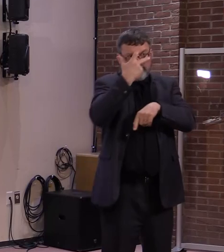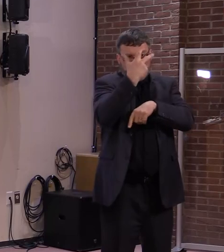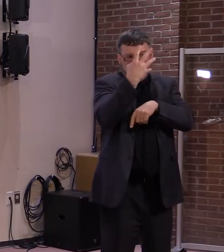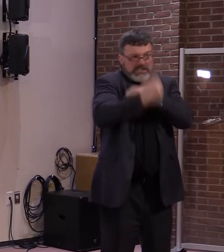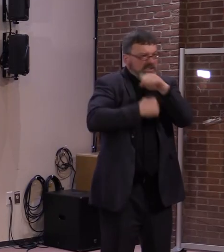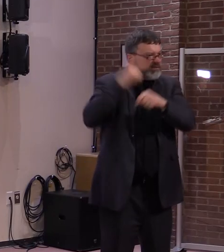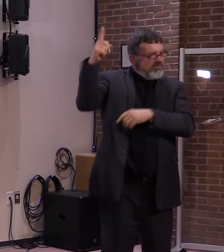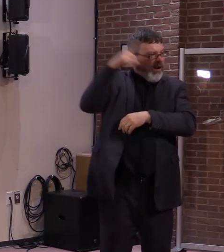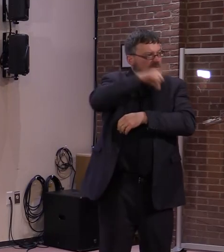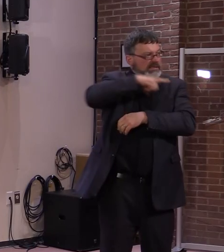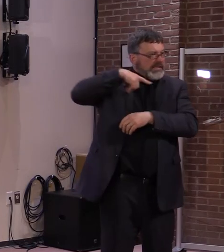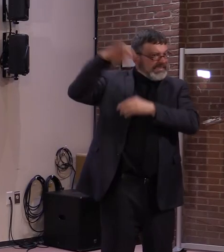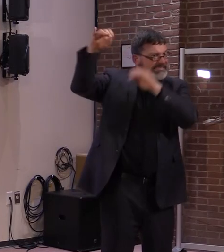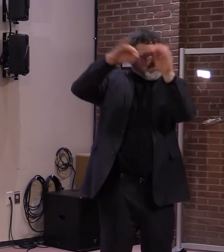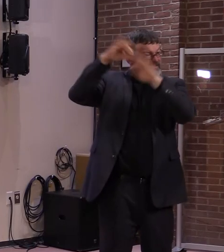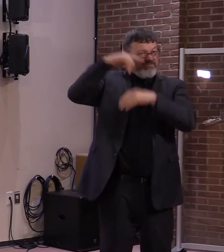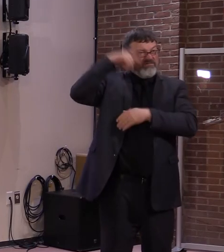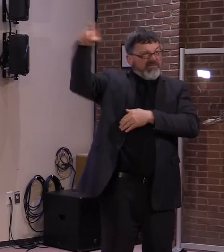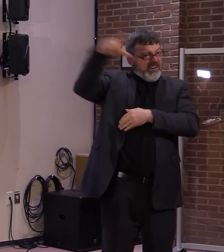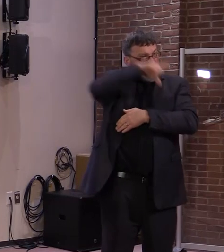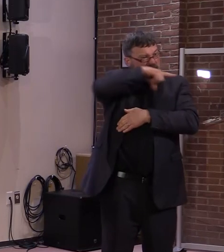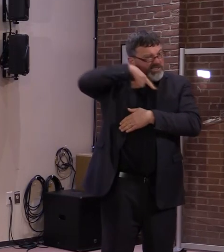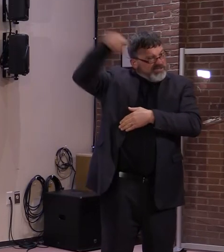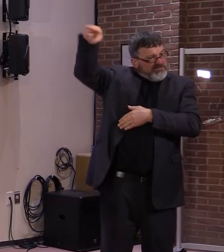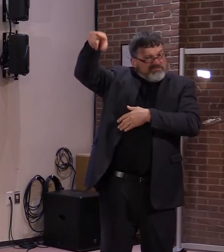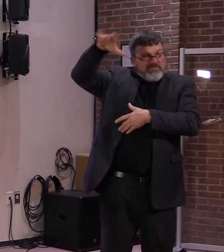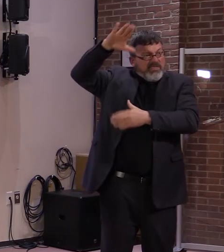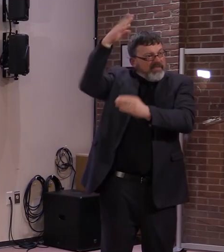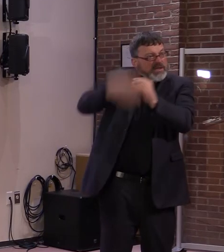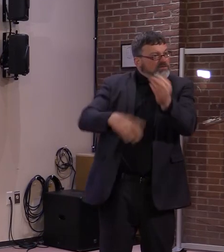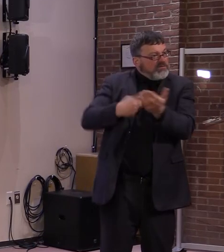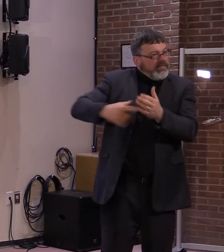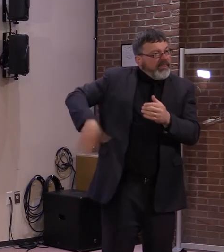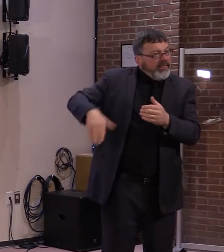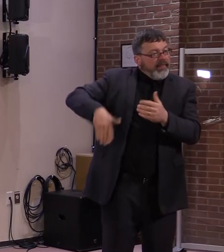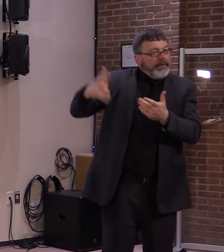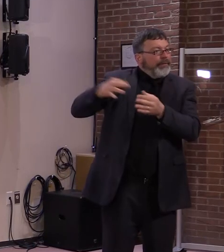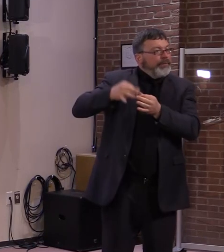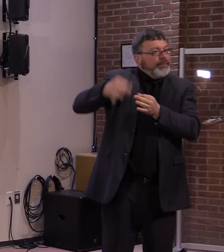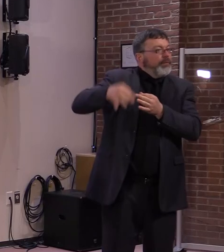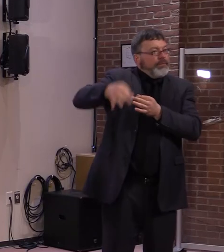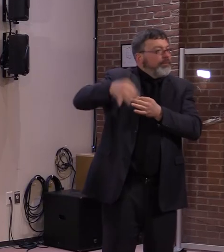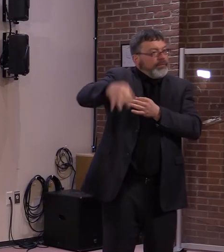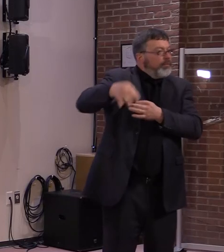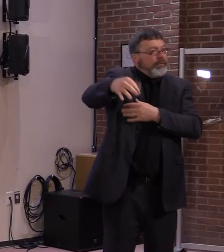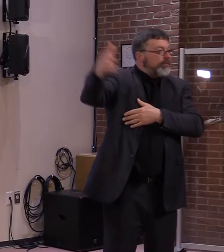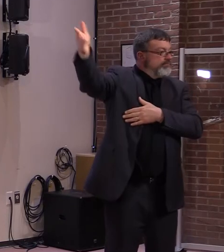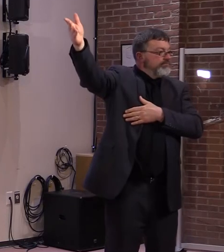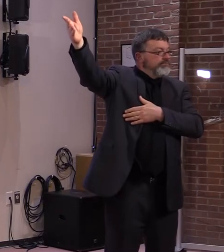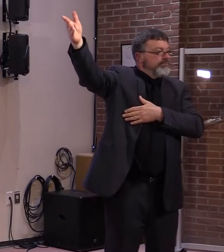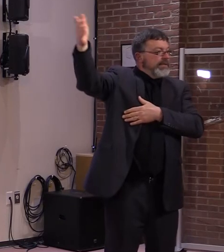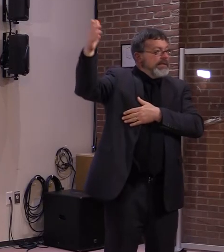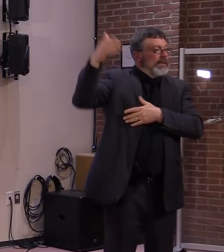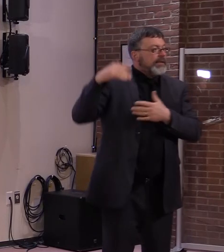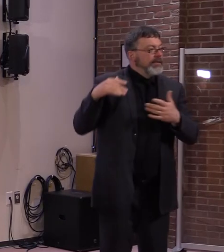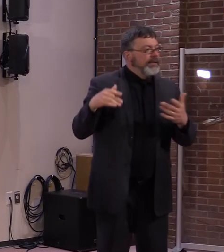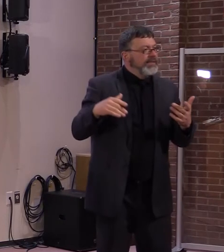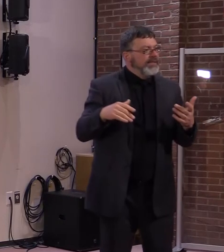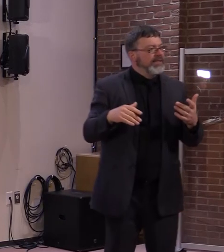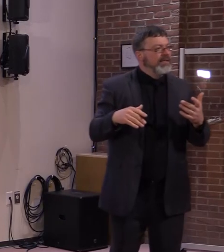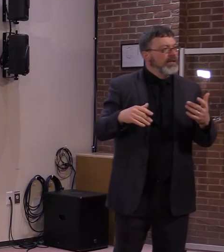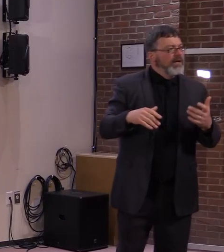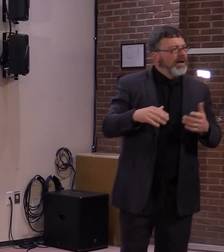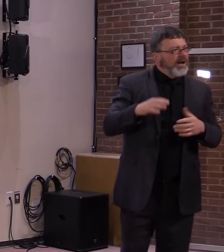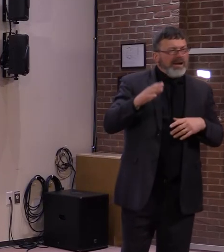I mean, but we are talking about, you know, a very, the worst possible outcome for a situation like this. And